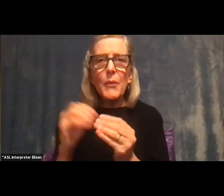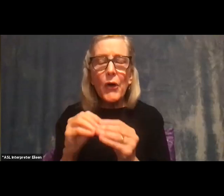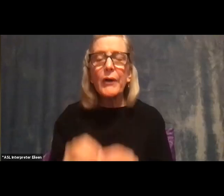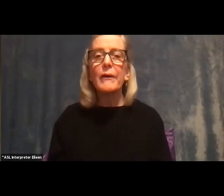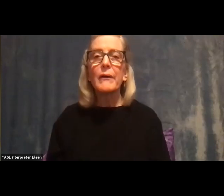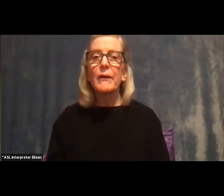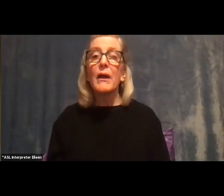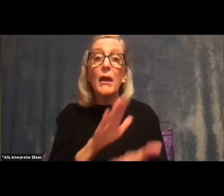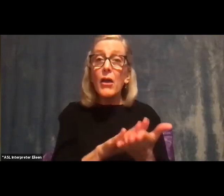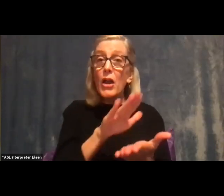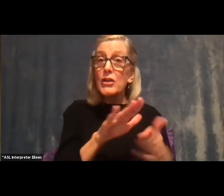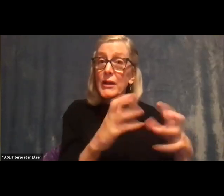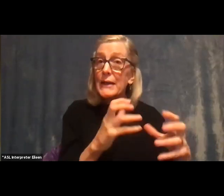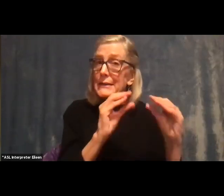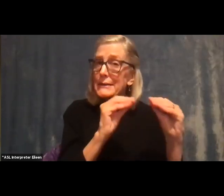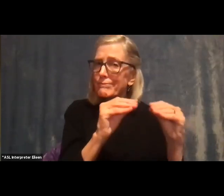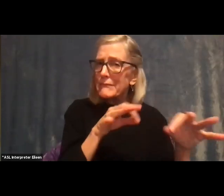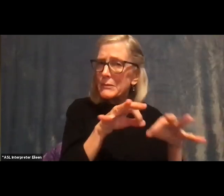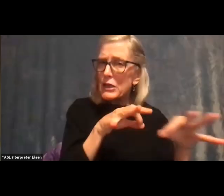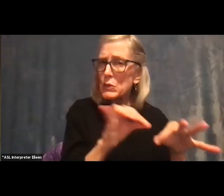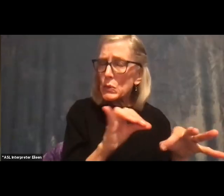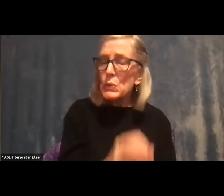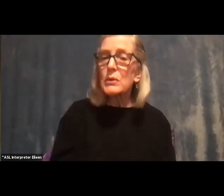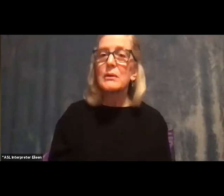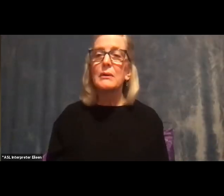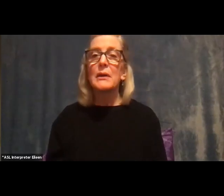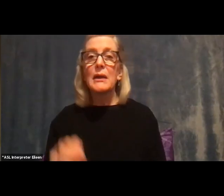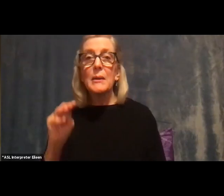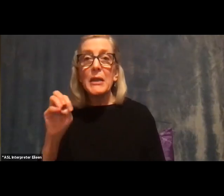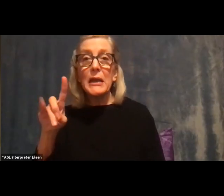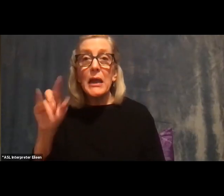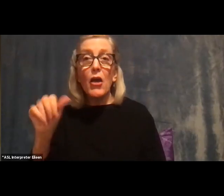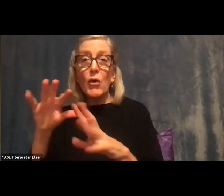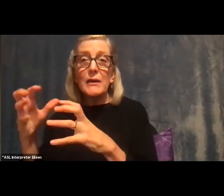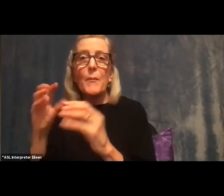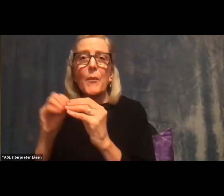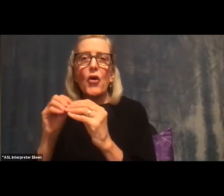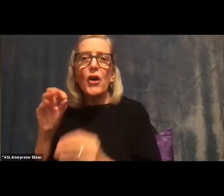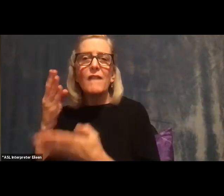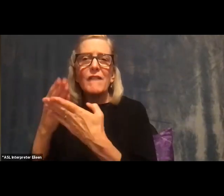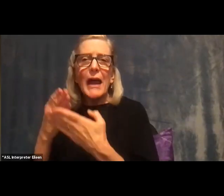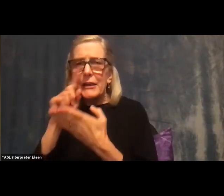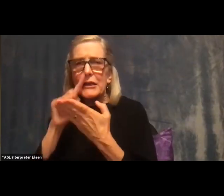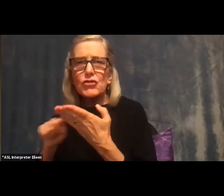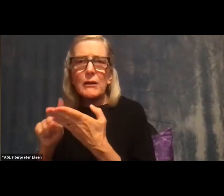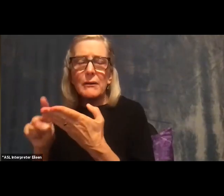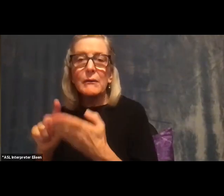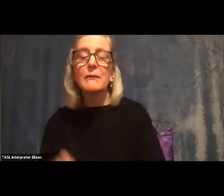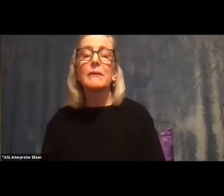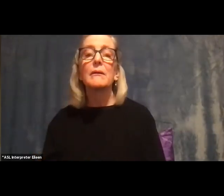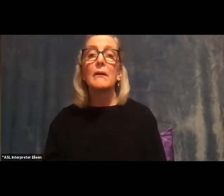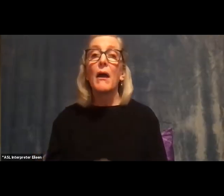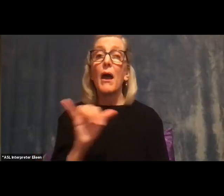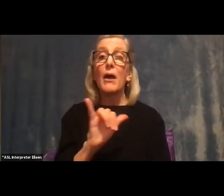And in the public, we see more fact checking by media organizations and more just awareness of this problem of disinformation